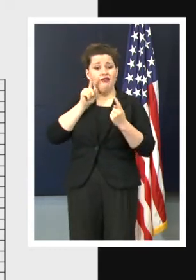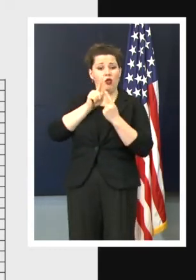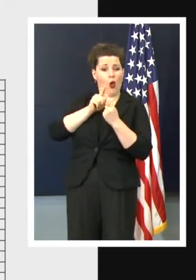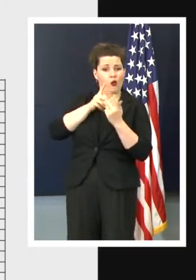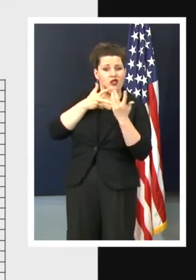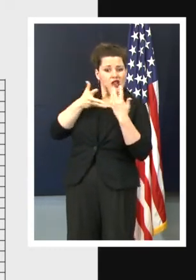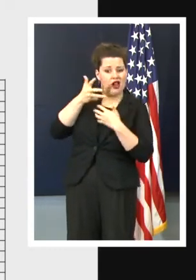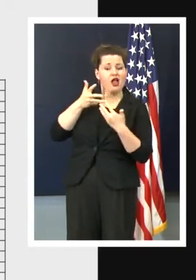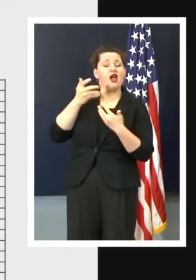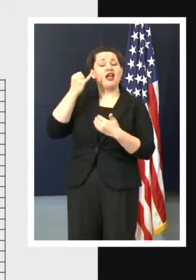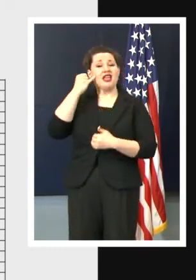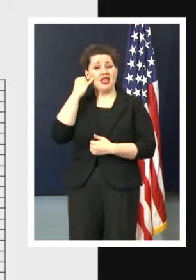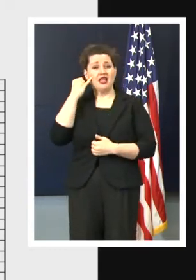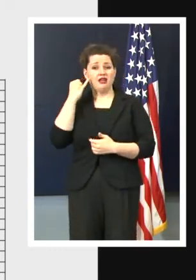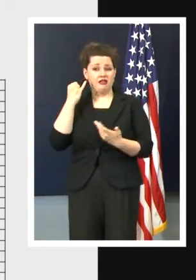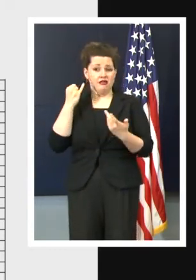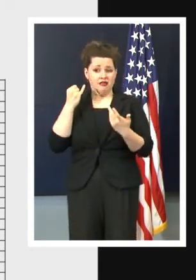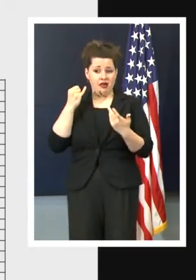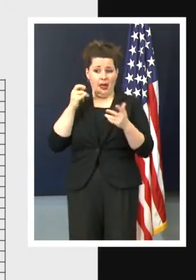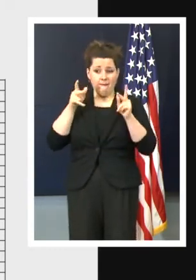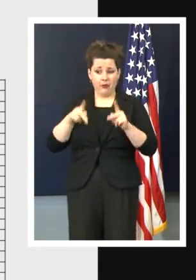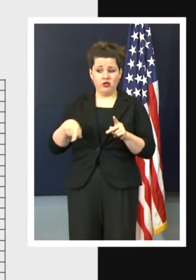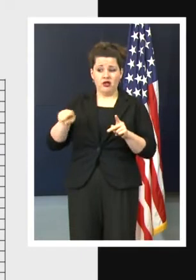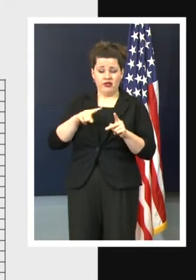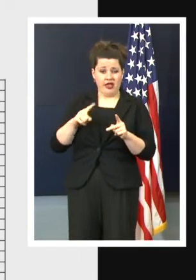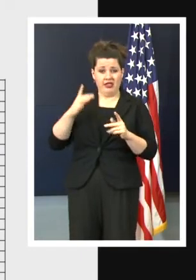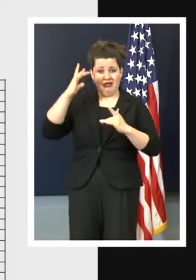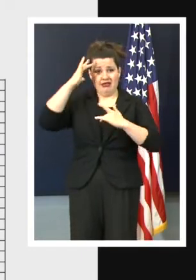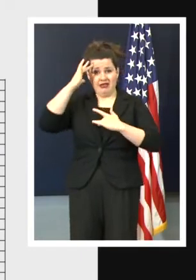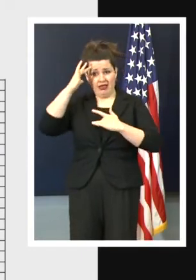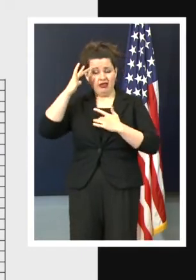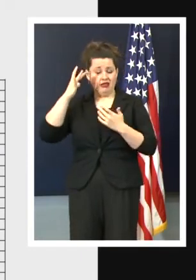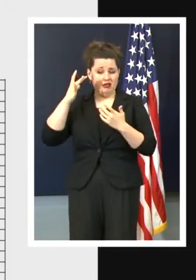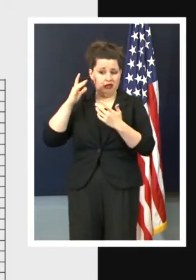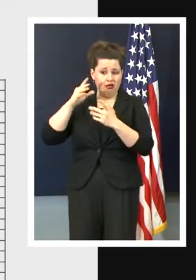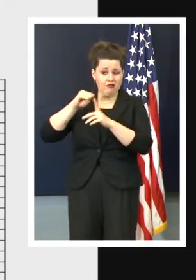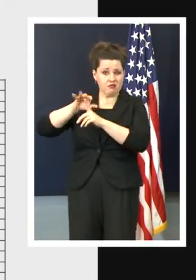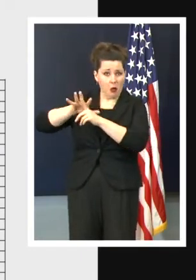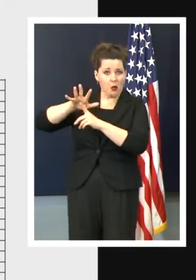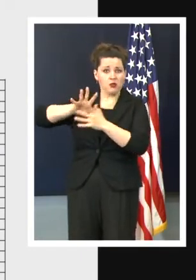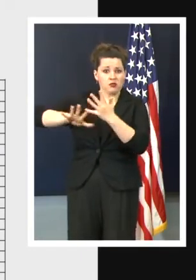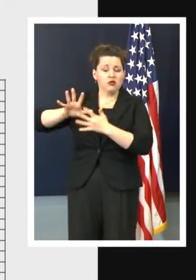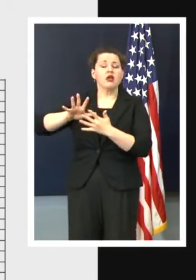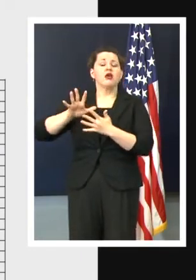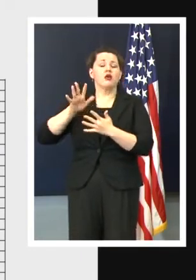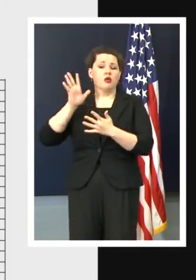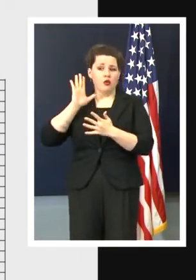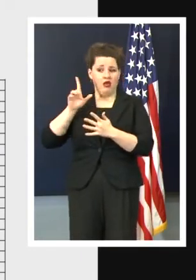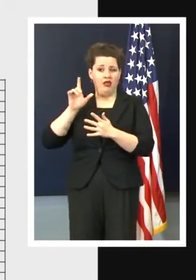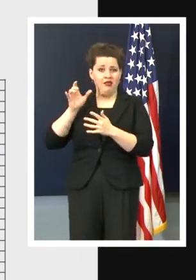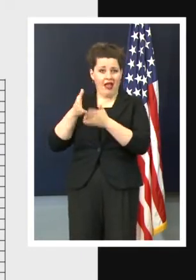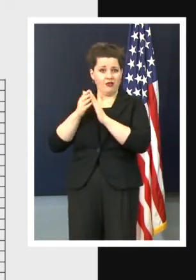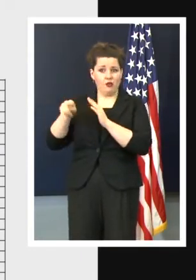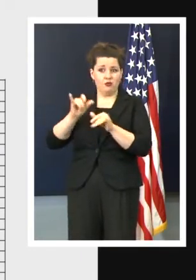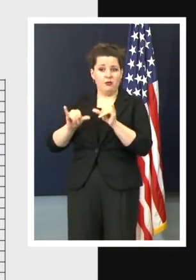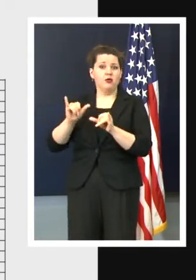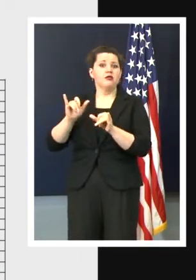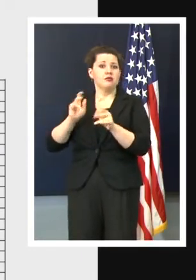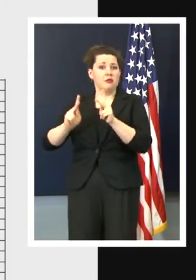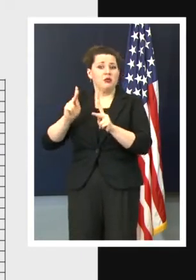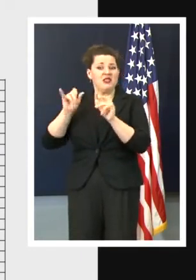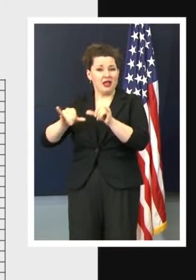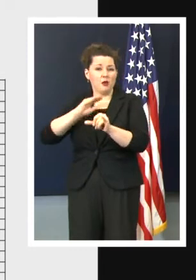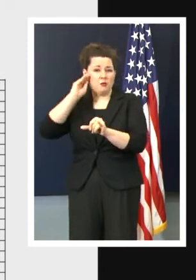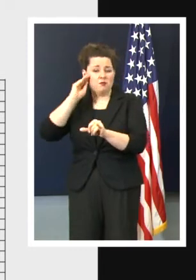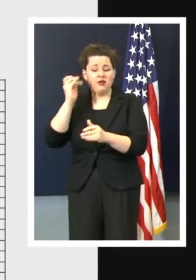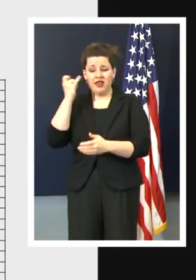if you've been around somebody who's a case or who is sick, again, those are the people that we're going to be asking to stay home, right? Because if we